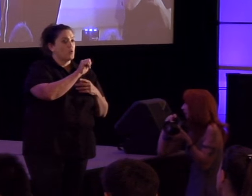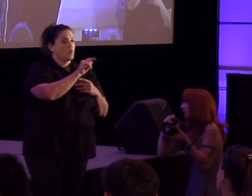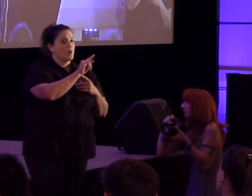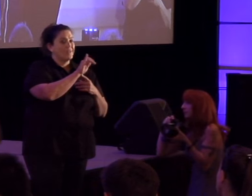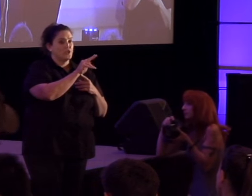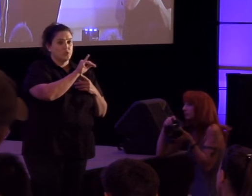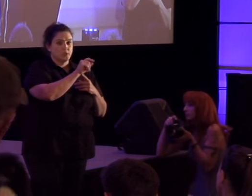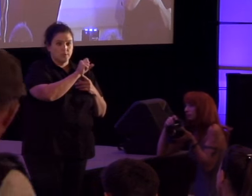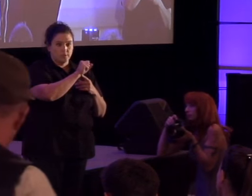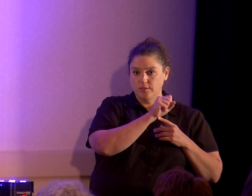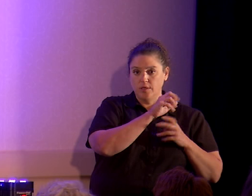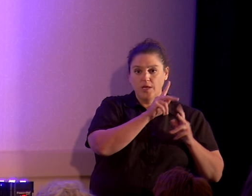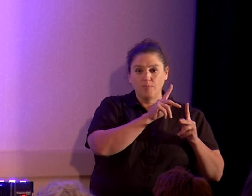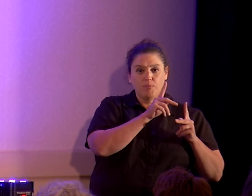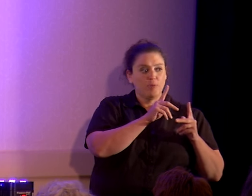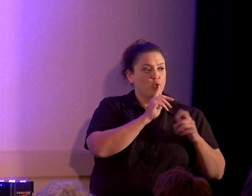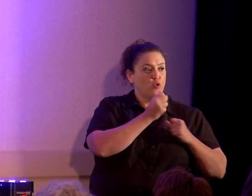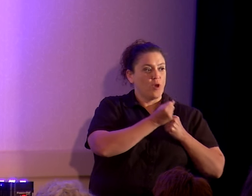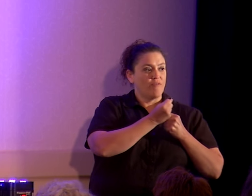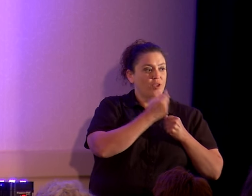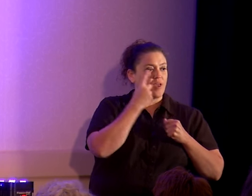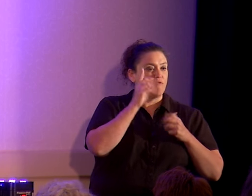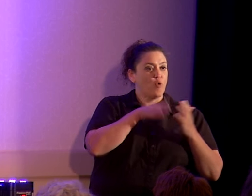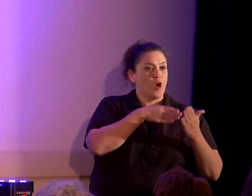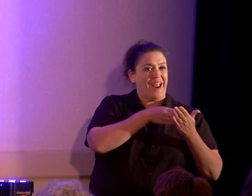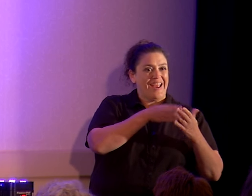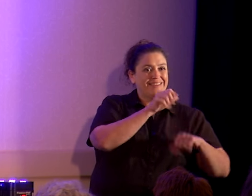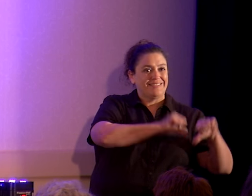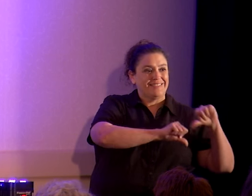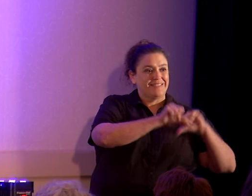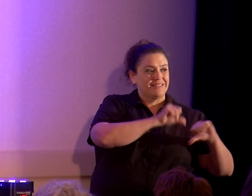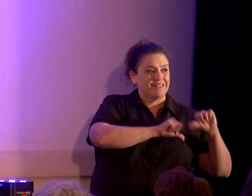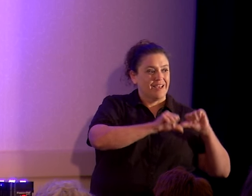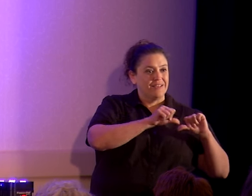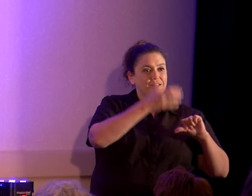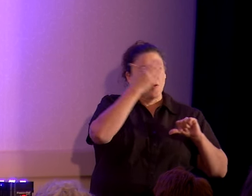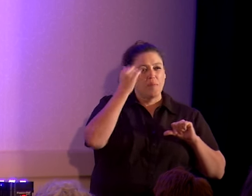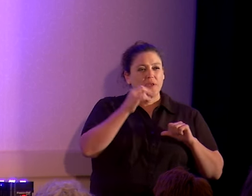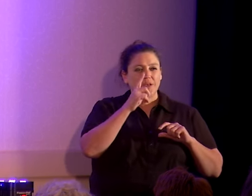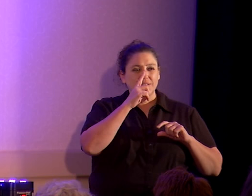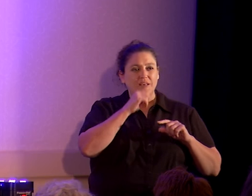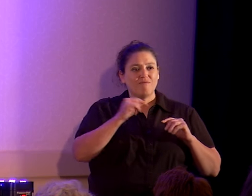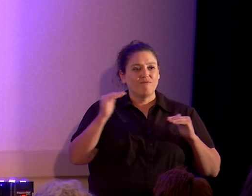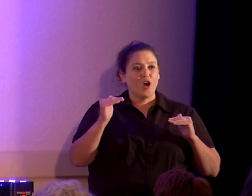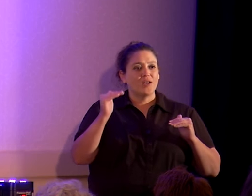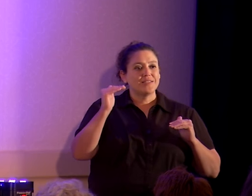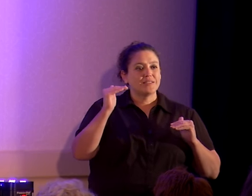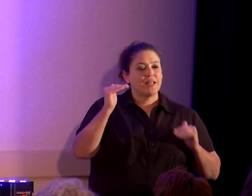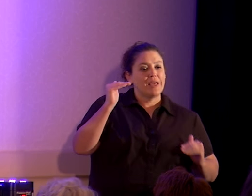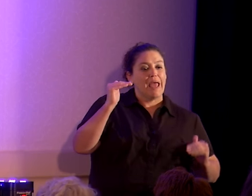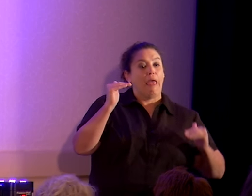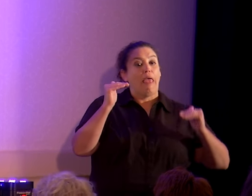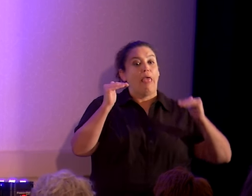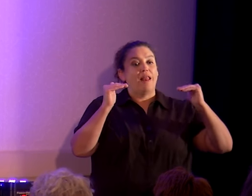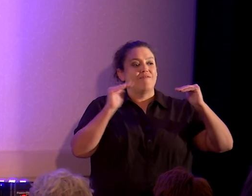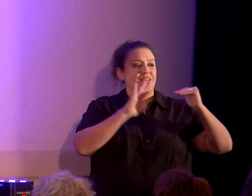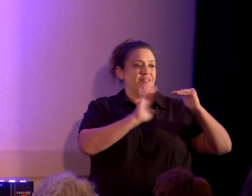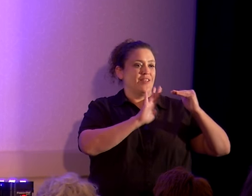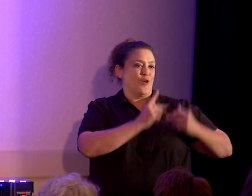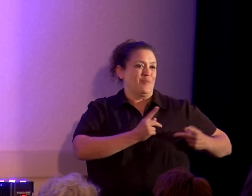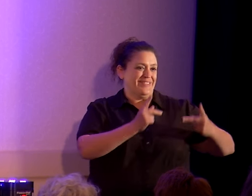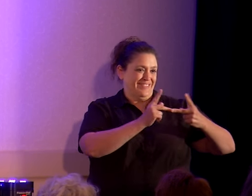advocating for anti-science, because it falsely elevates the anti-science, the creationist position,